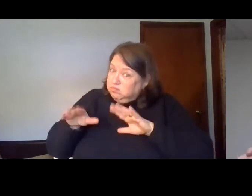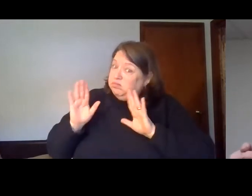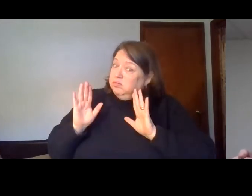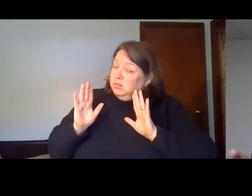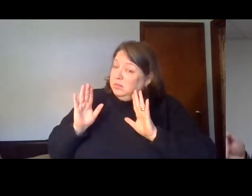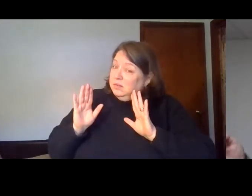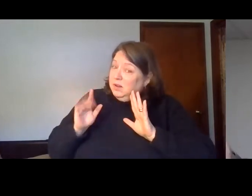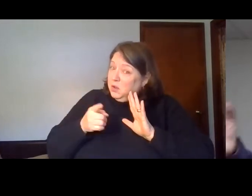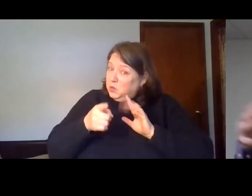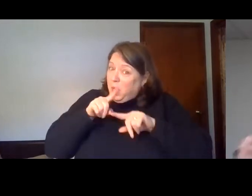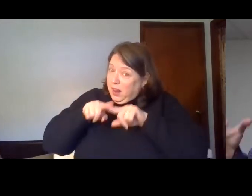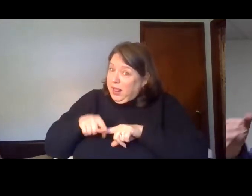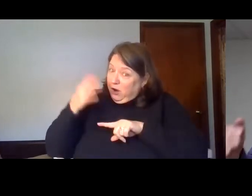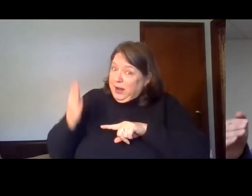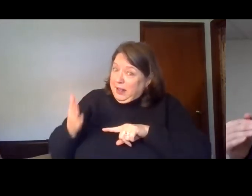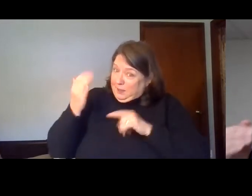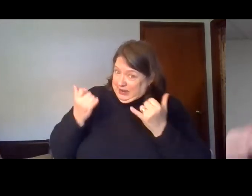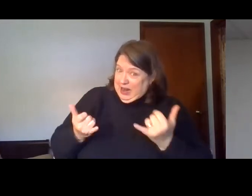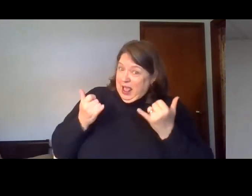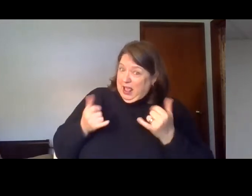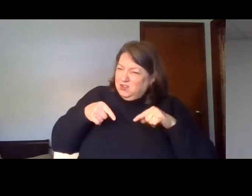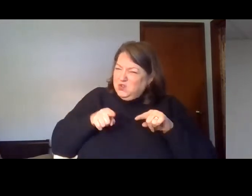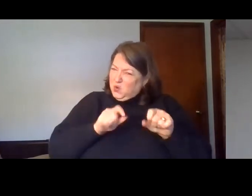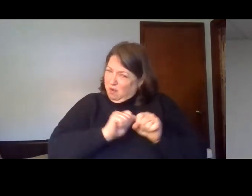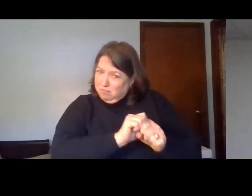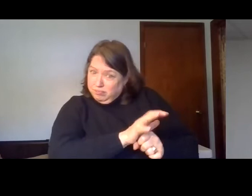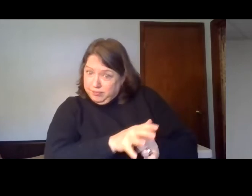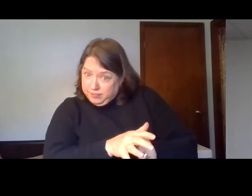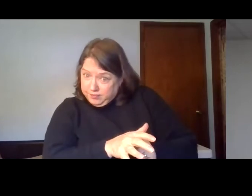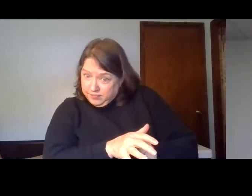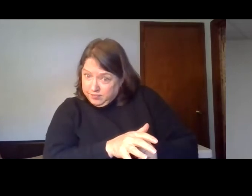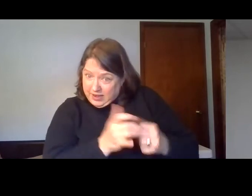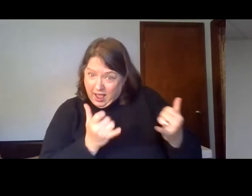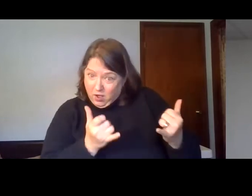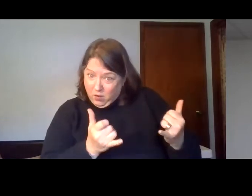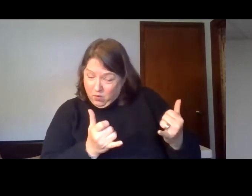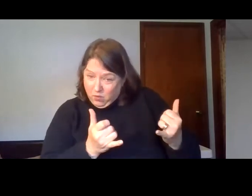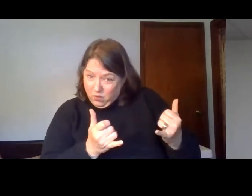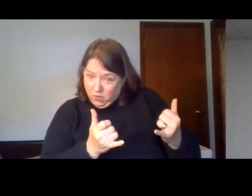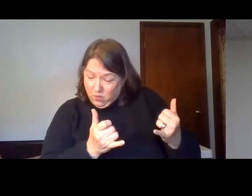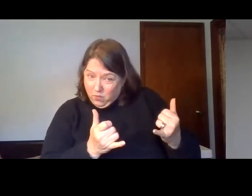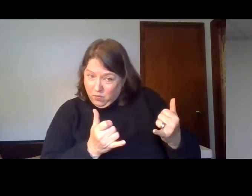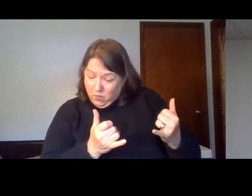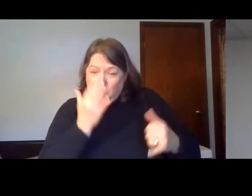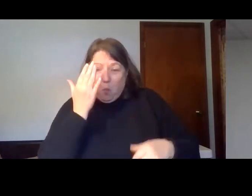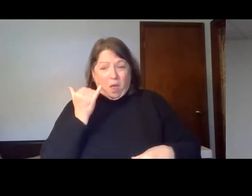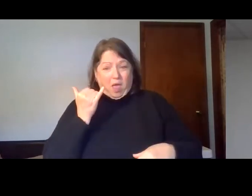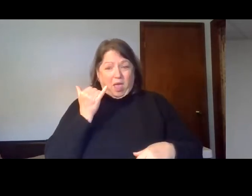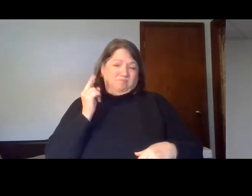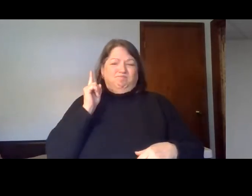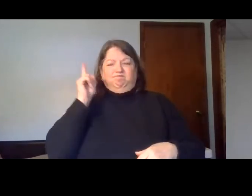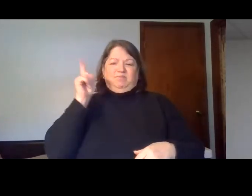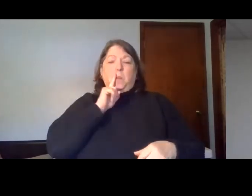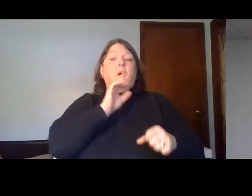this day through this pandemic that we're going through right now? Because he promises to do that on our